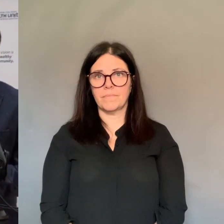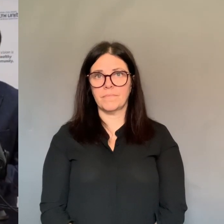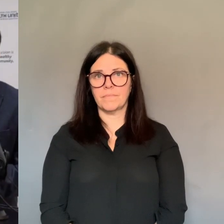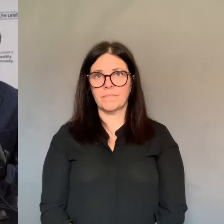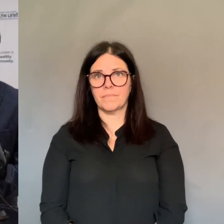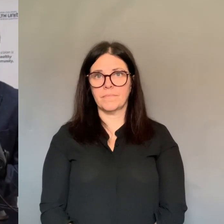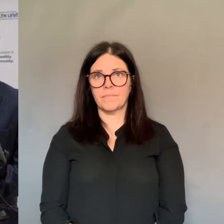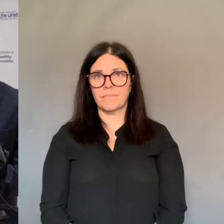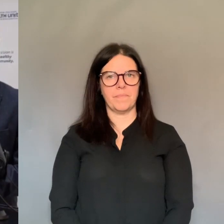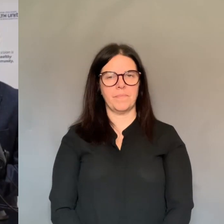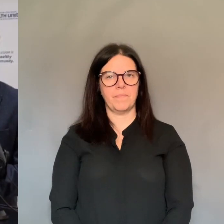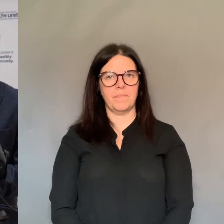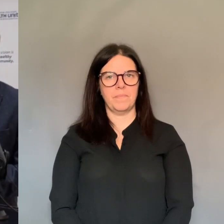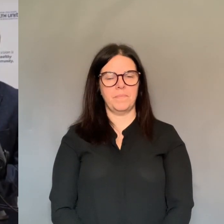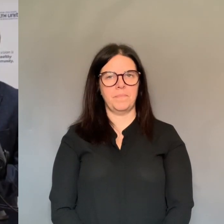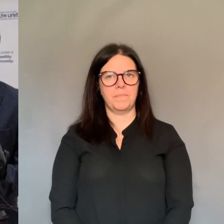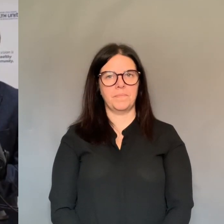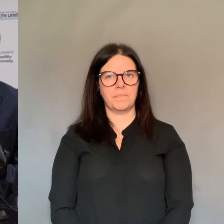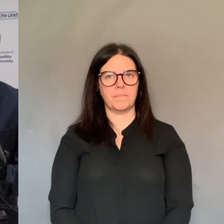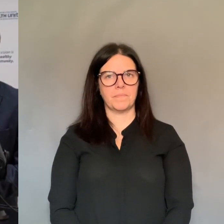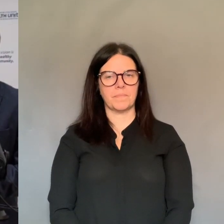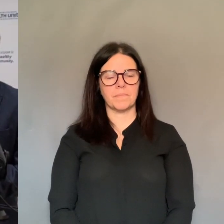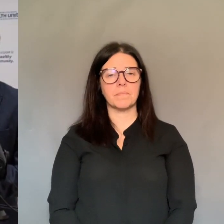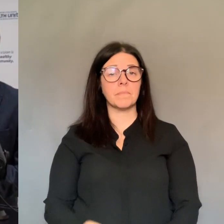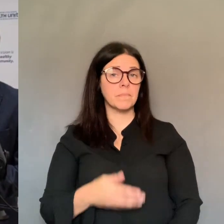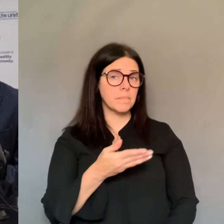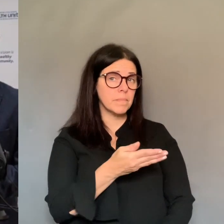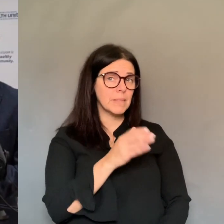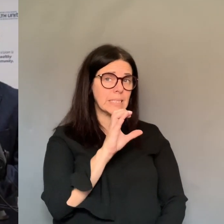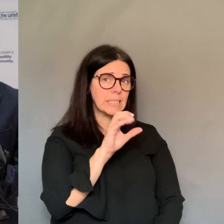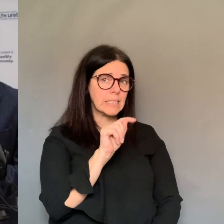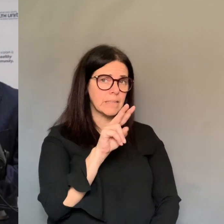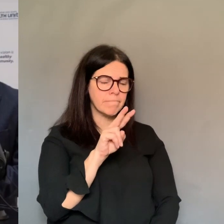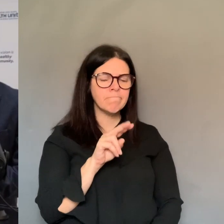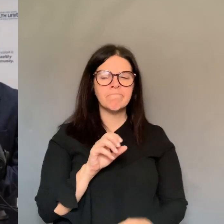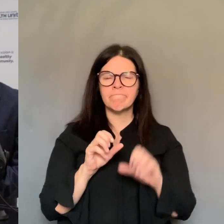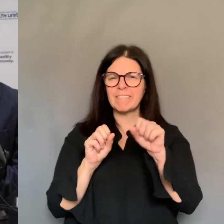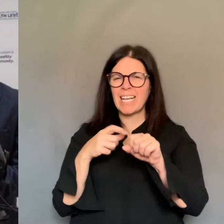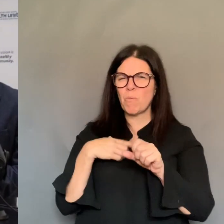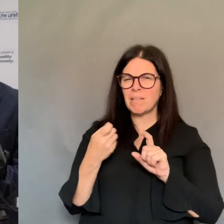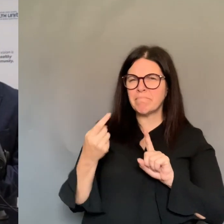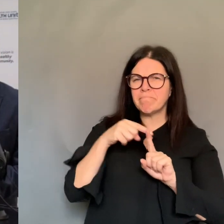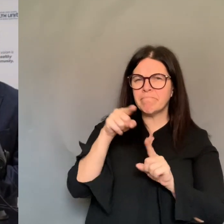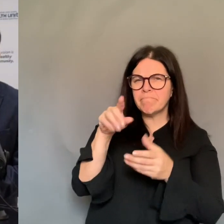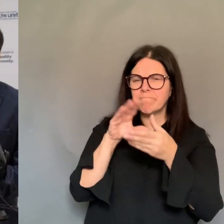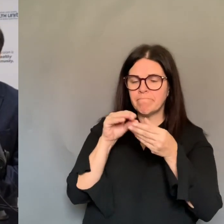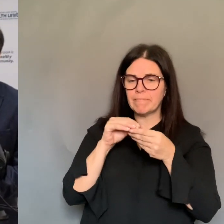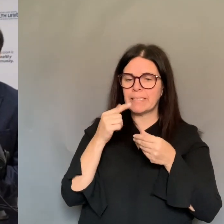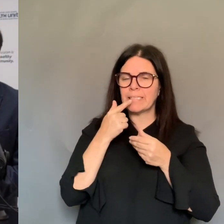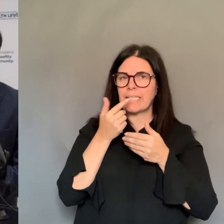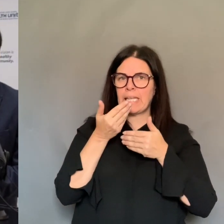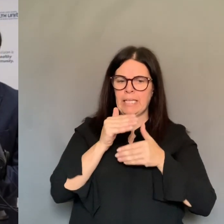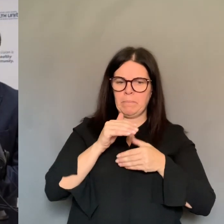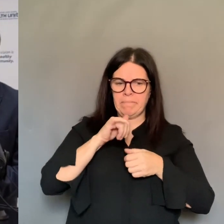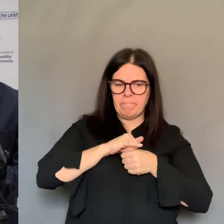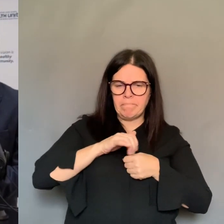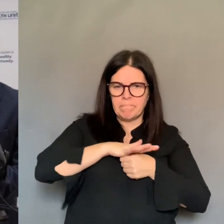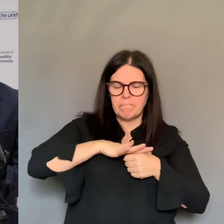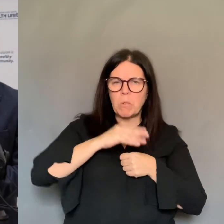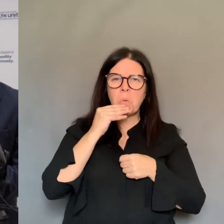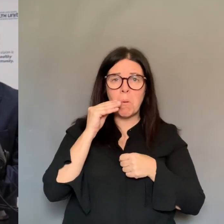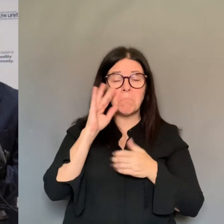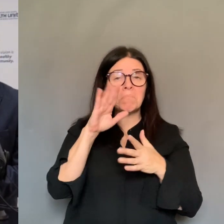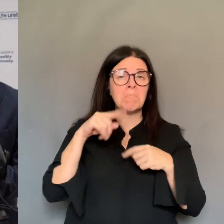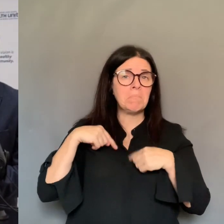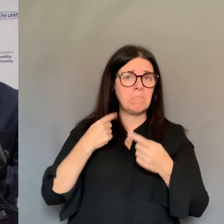activities to home. I've noticed a lot of people riding, a lot of people riding the bikes, people walking along the